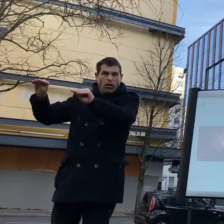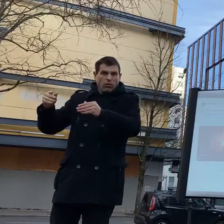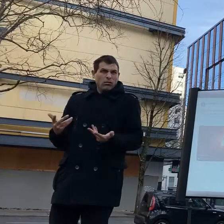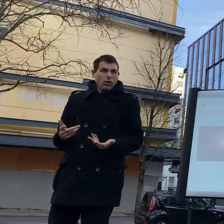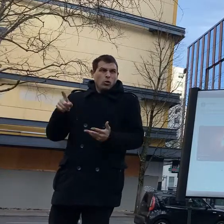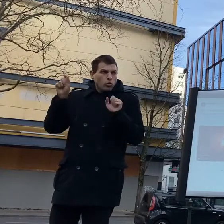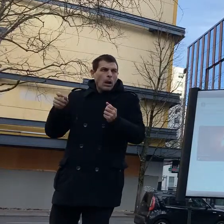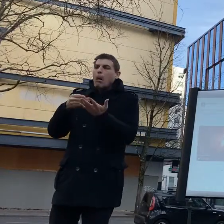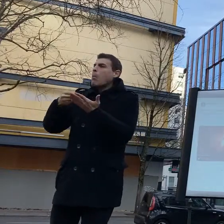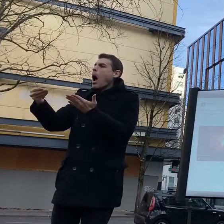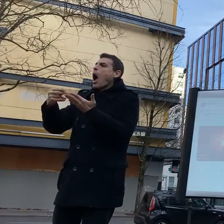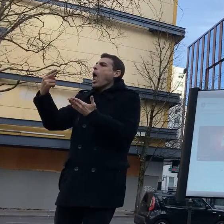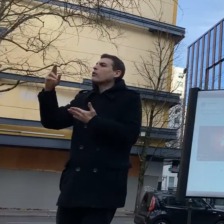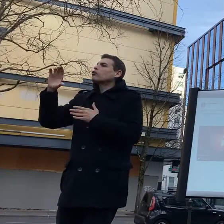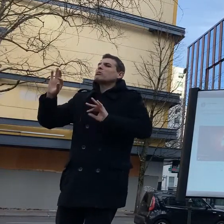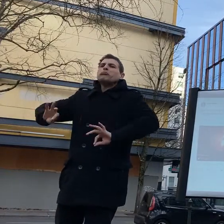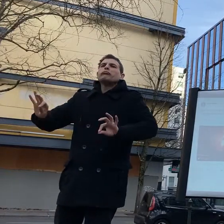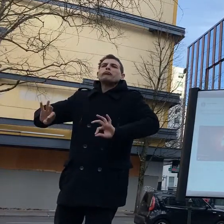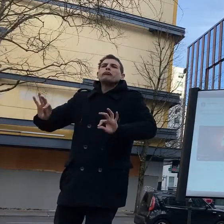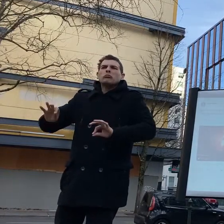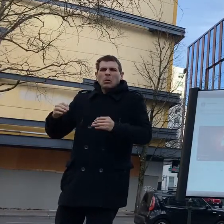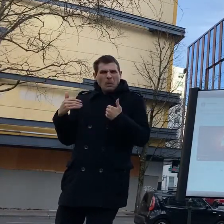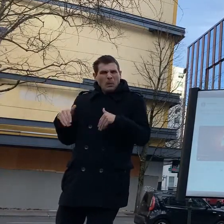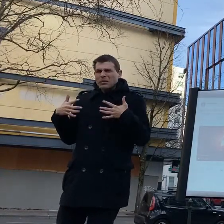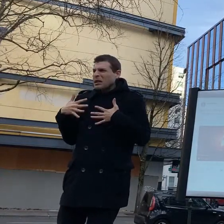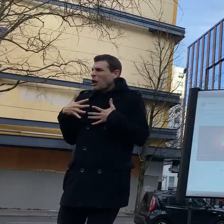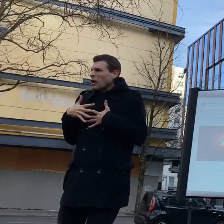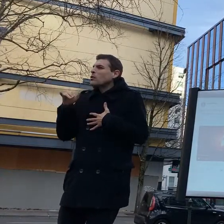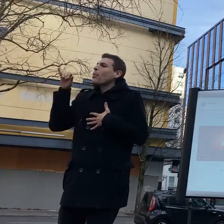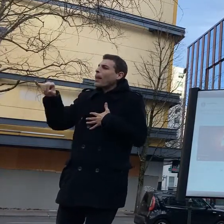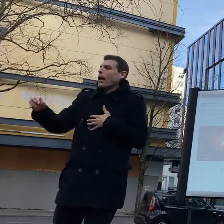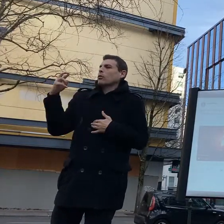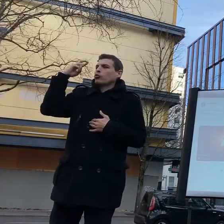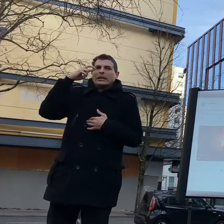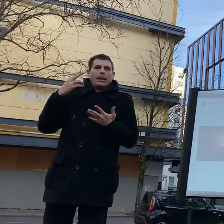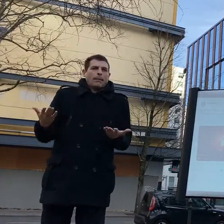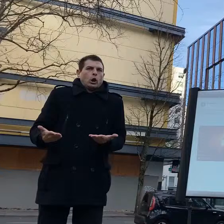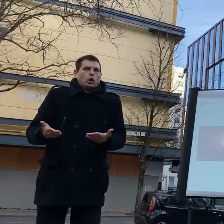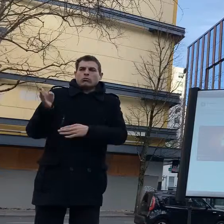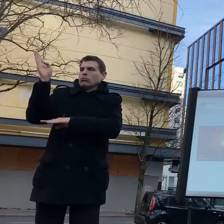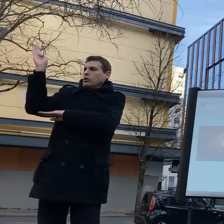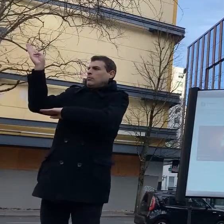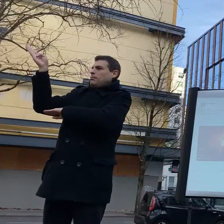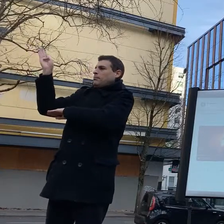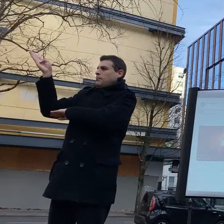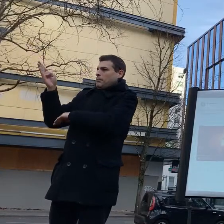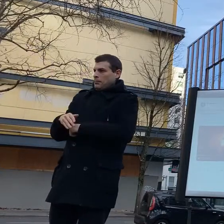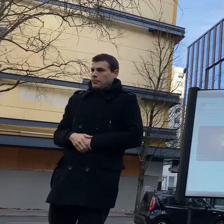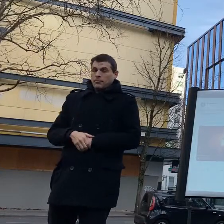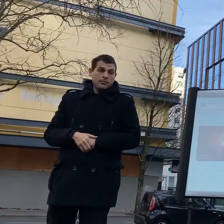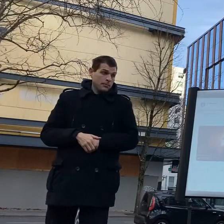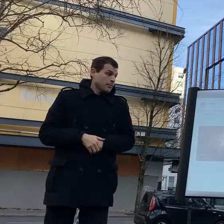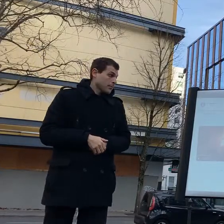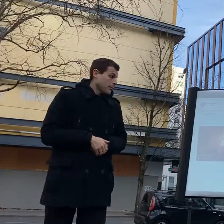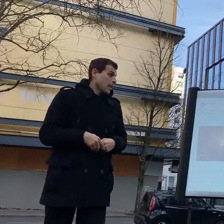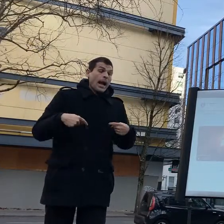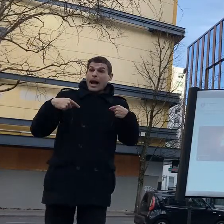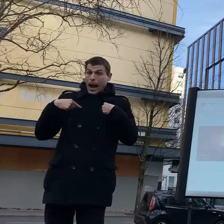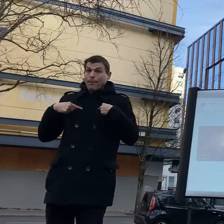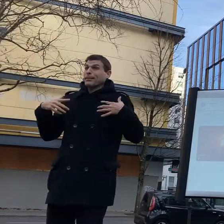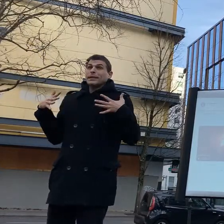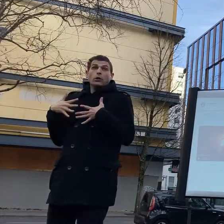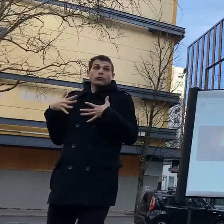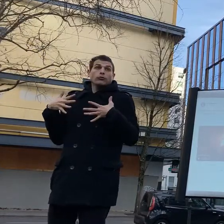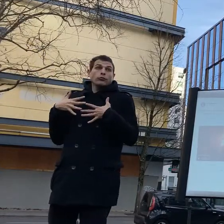relatively inexpensive labeled as safe horribly toxic and lethal smoke